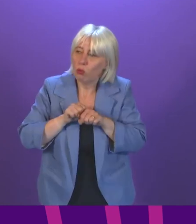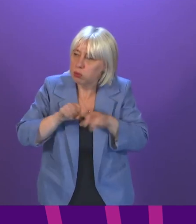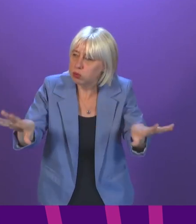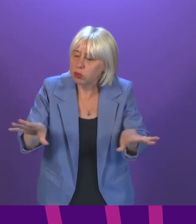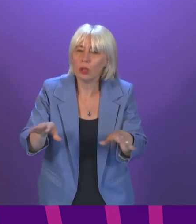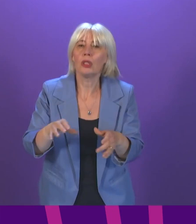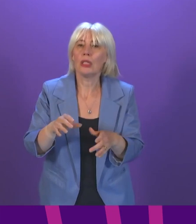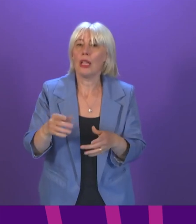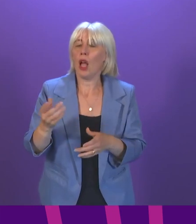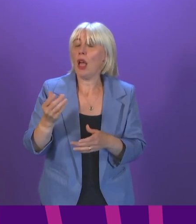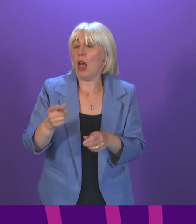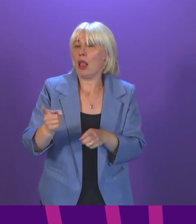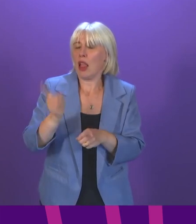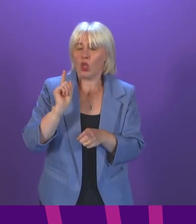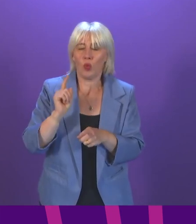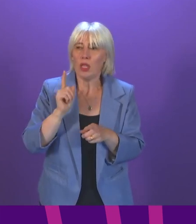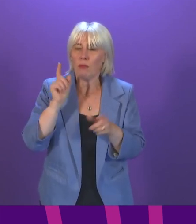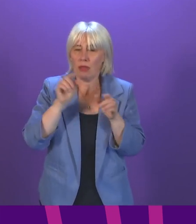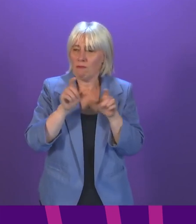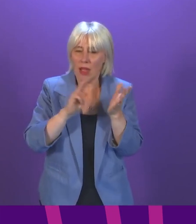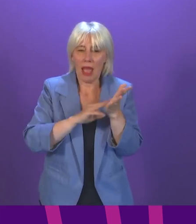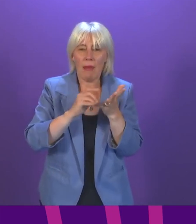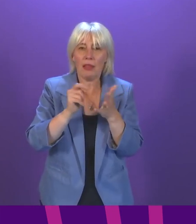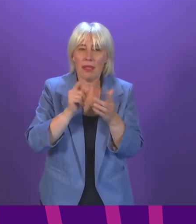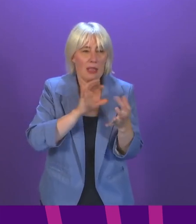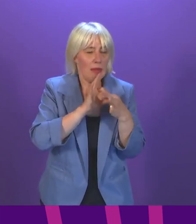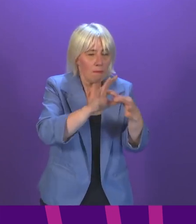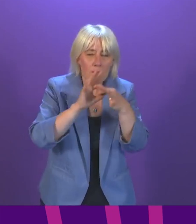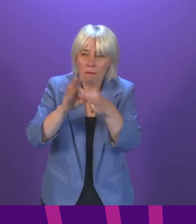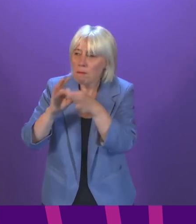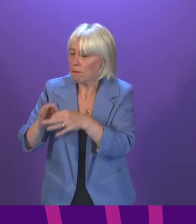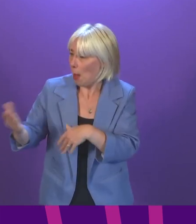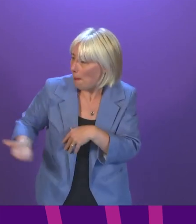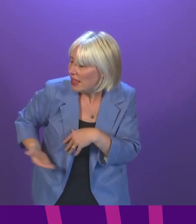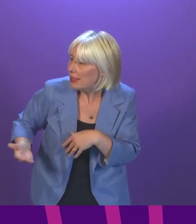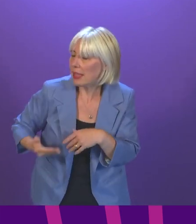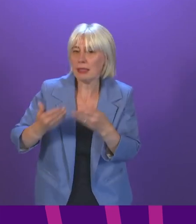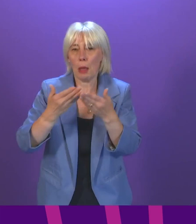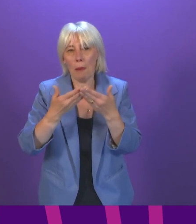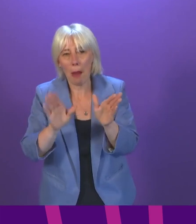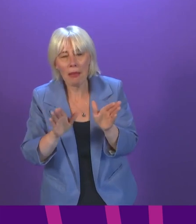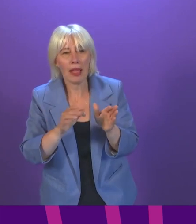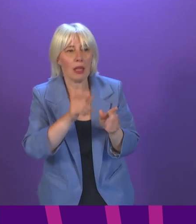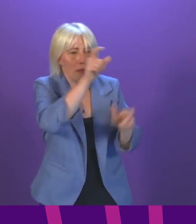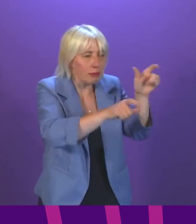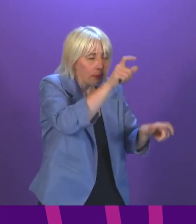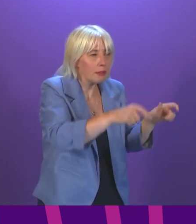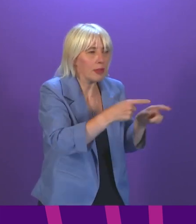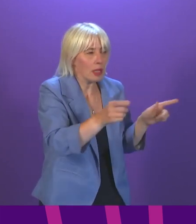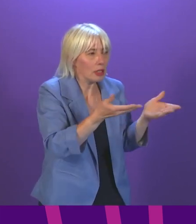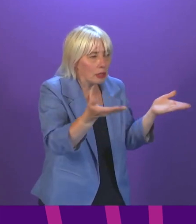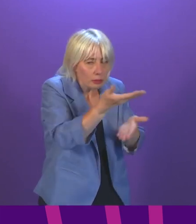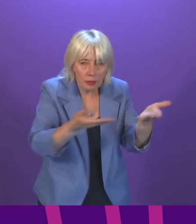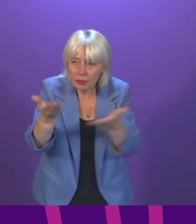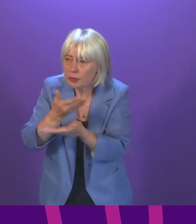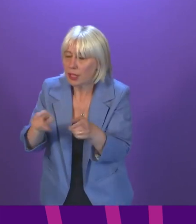Secretaries engaged intensively with a range of representatives from business, the public sector and wider civic society. They discussed how all of